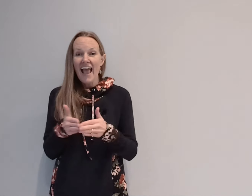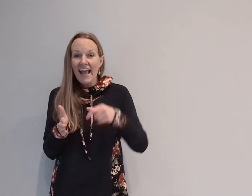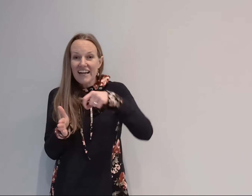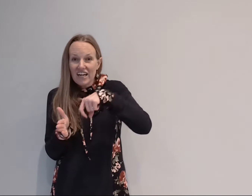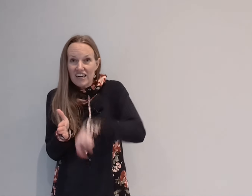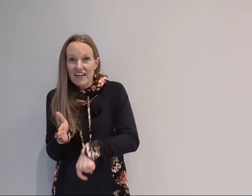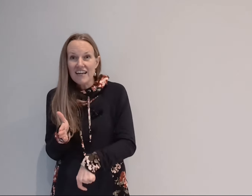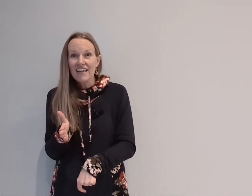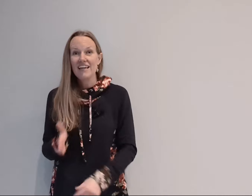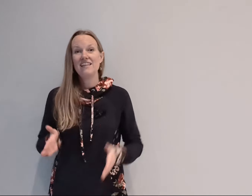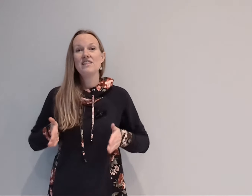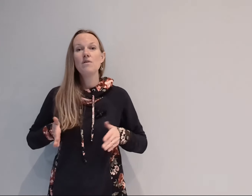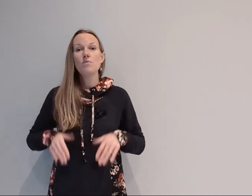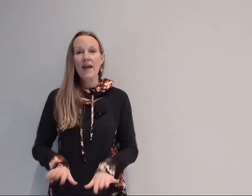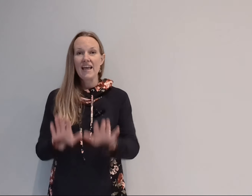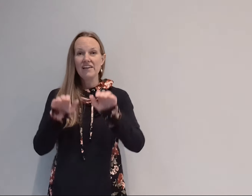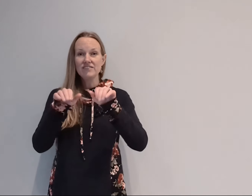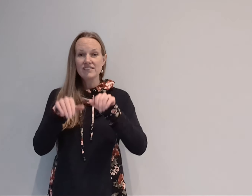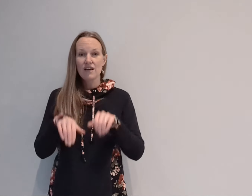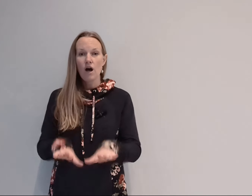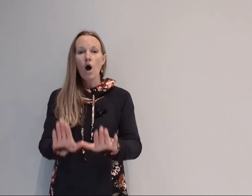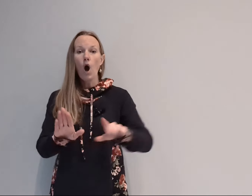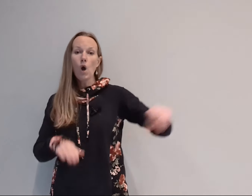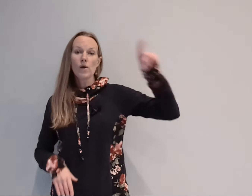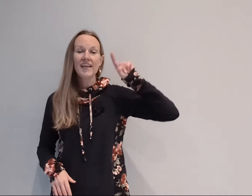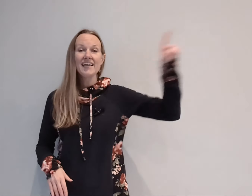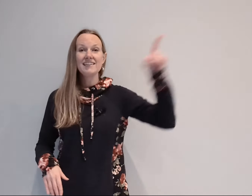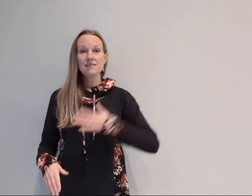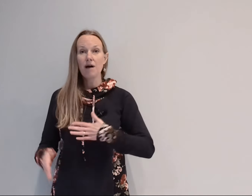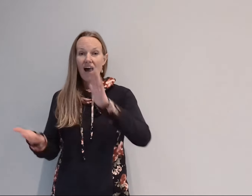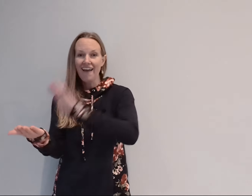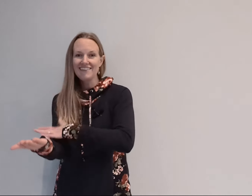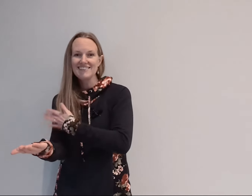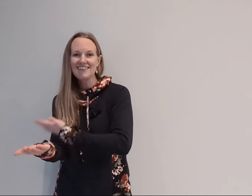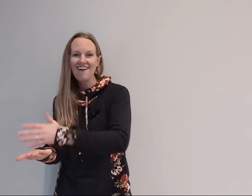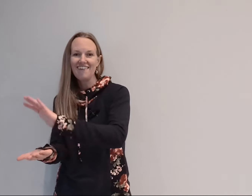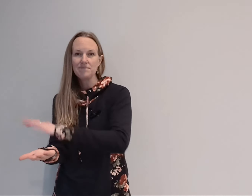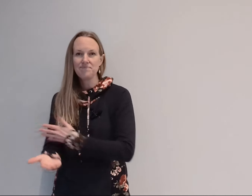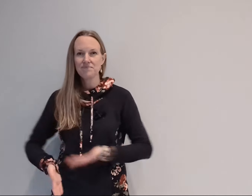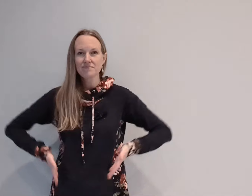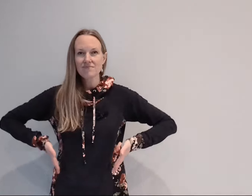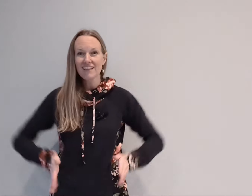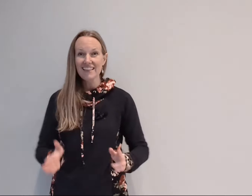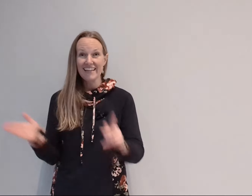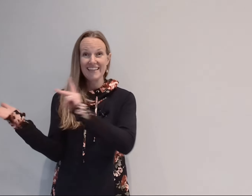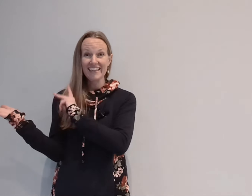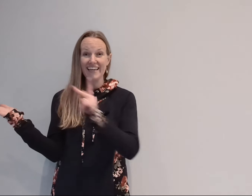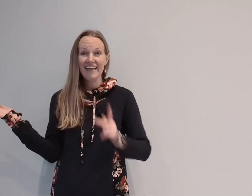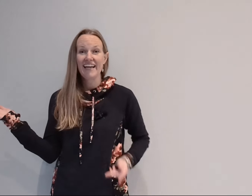anchor in the waves oh he is my song let the king